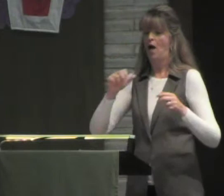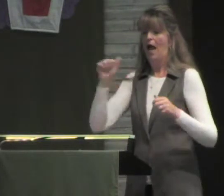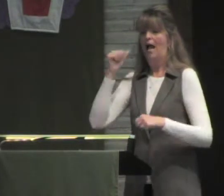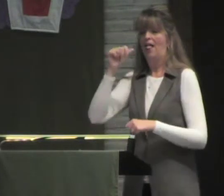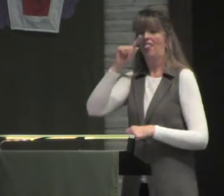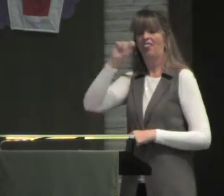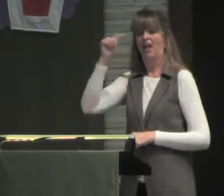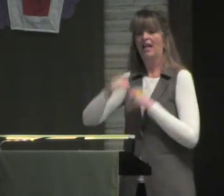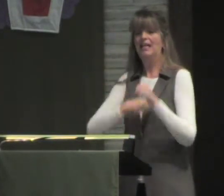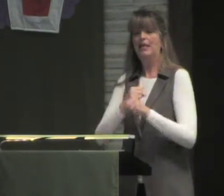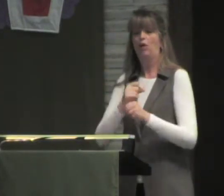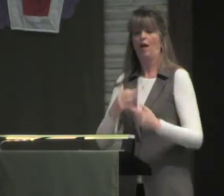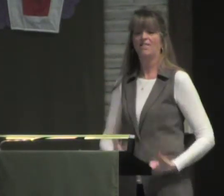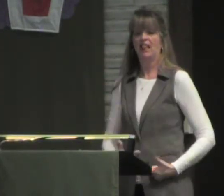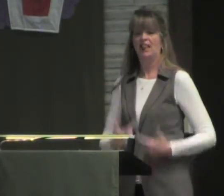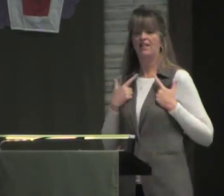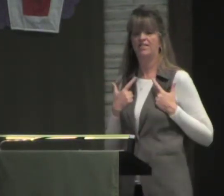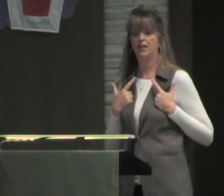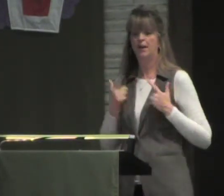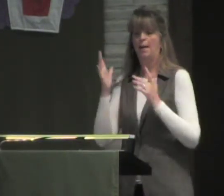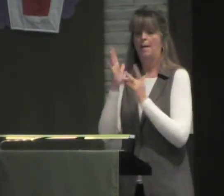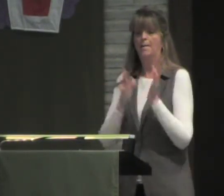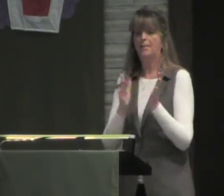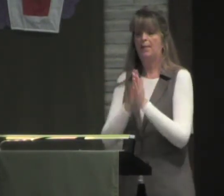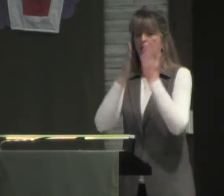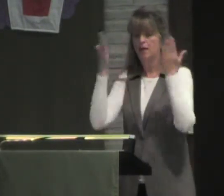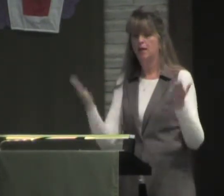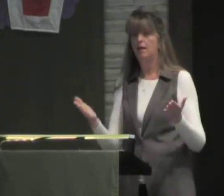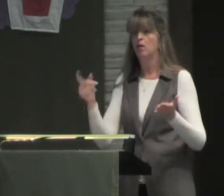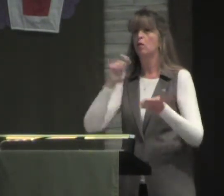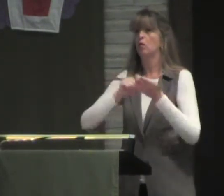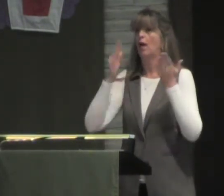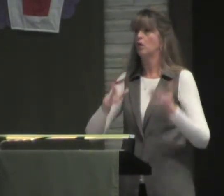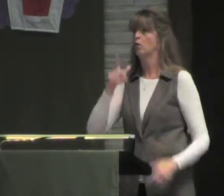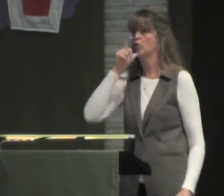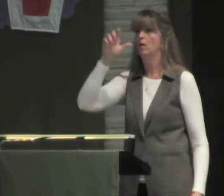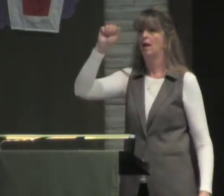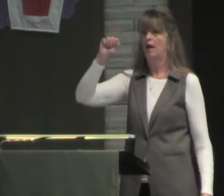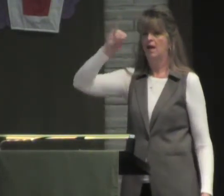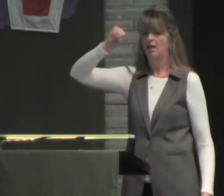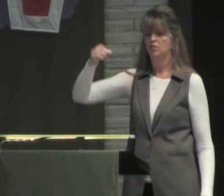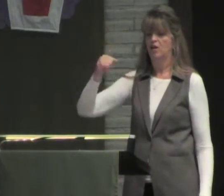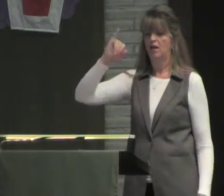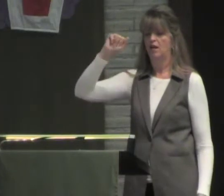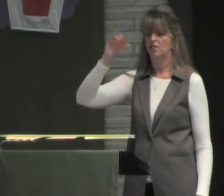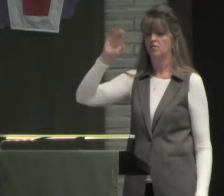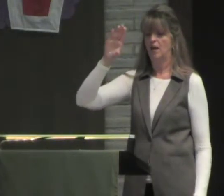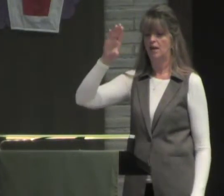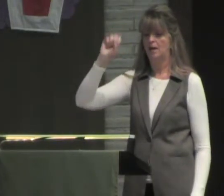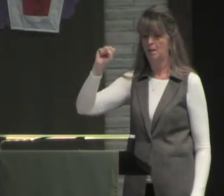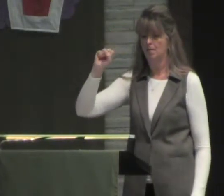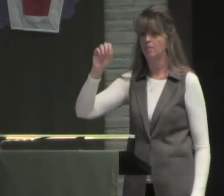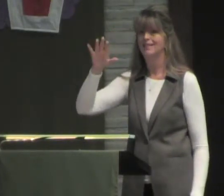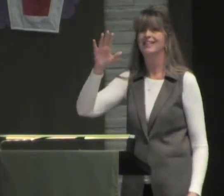There's a book called The Year of Living Biblically by an author named A.J. Jacobs.